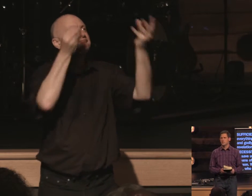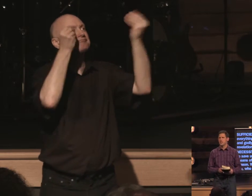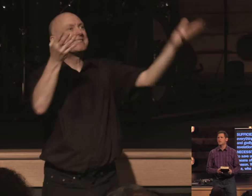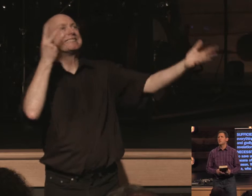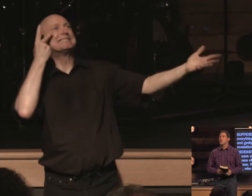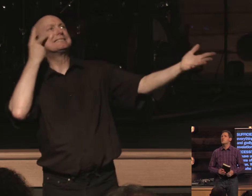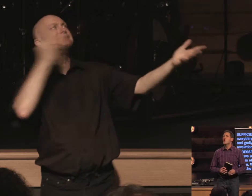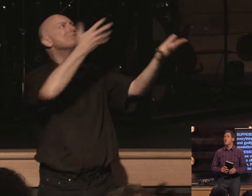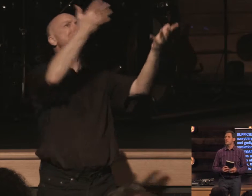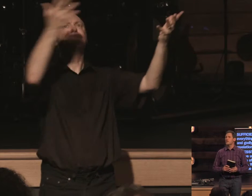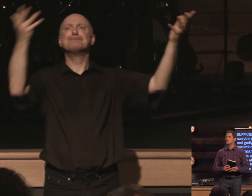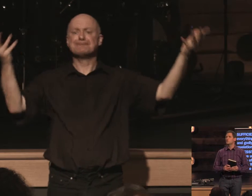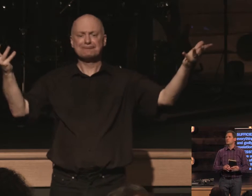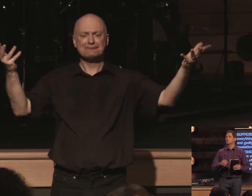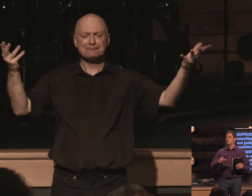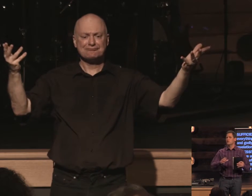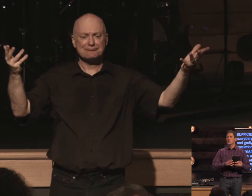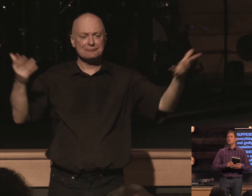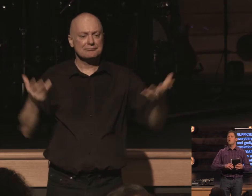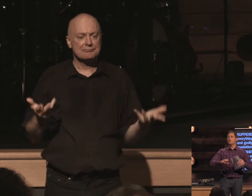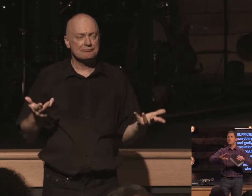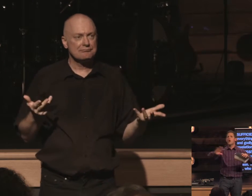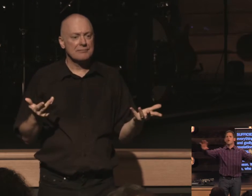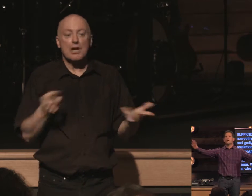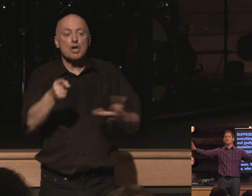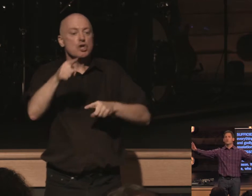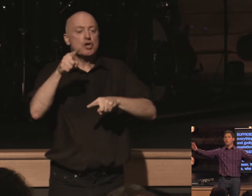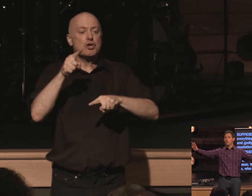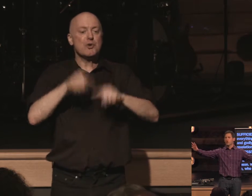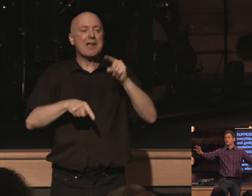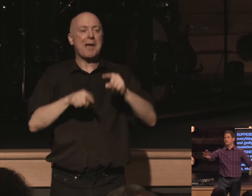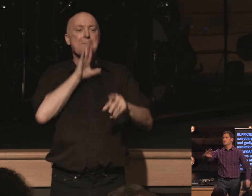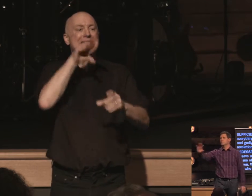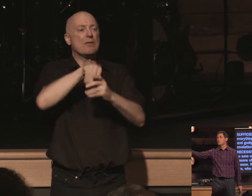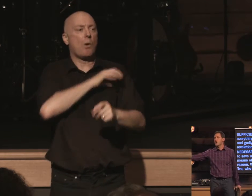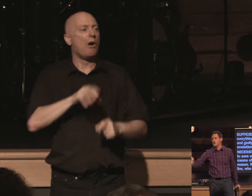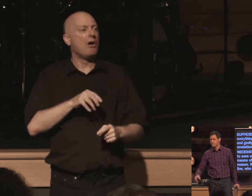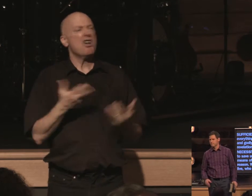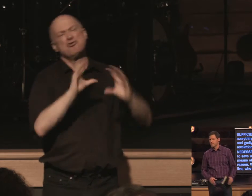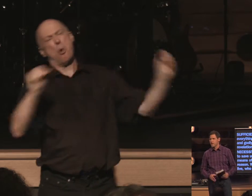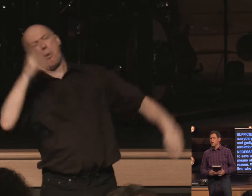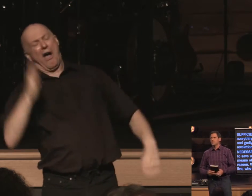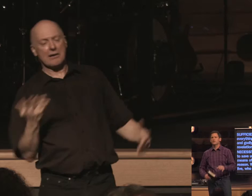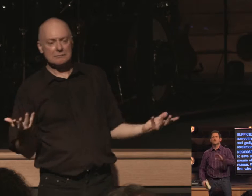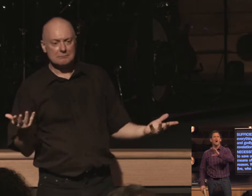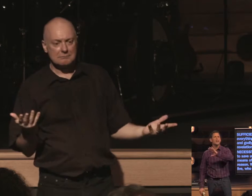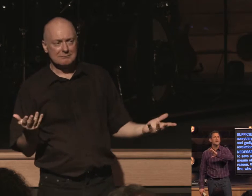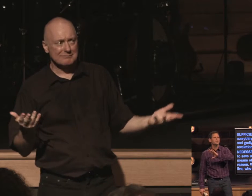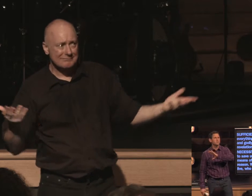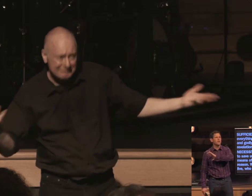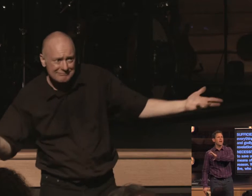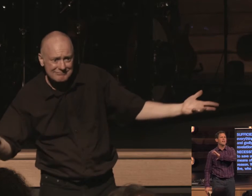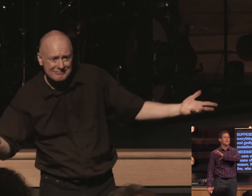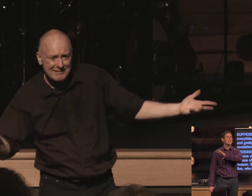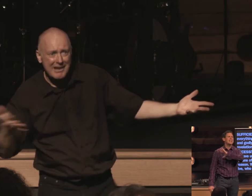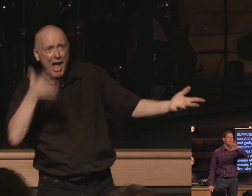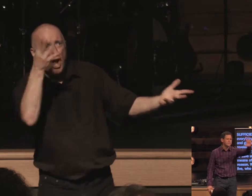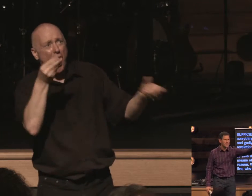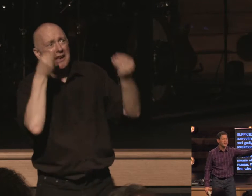is no one is with excuse no one can walk around this world and say there is no god because god has supplied an infinite